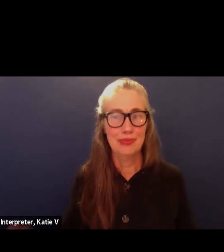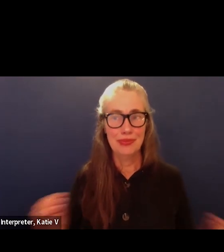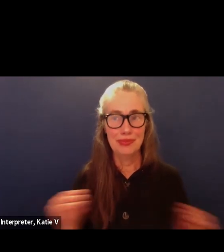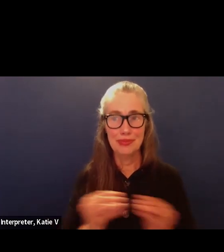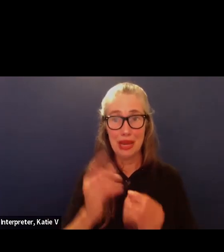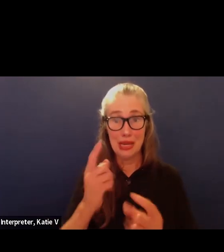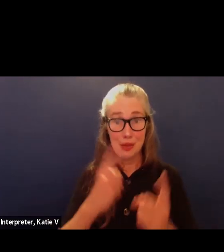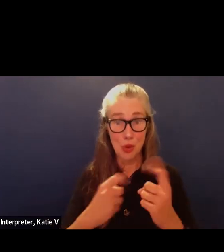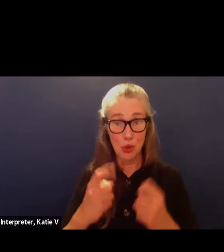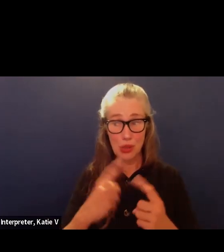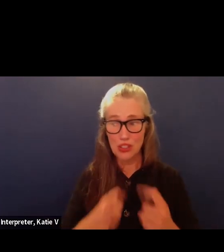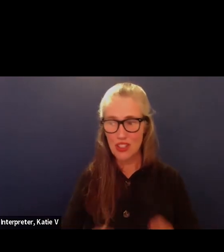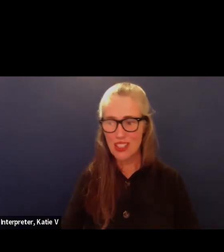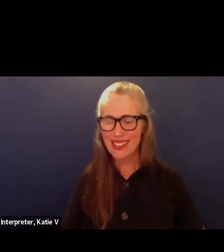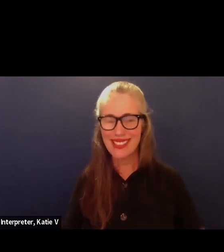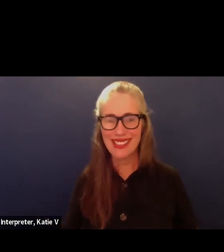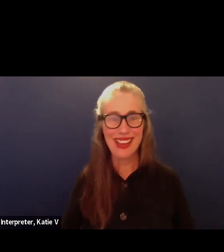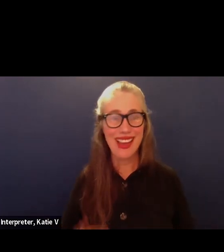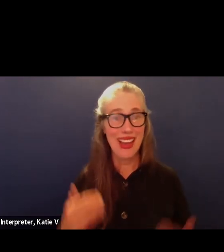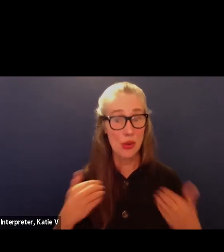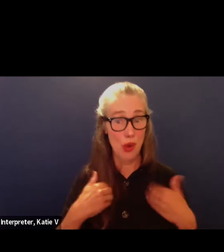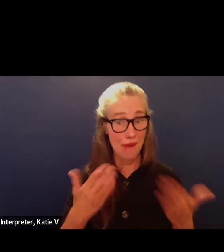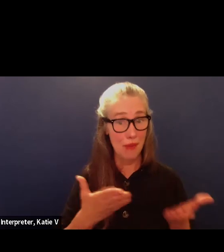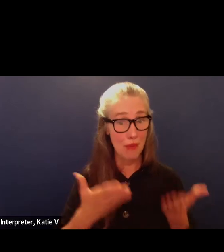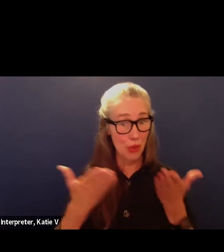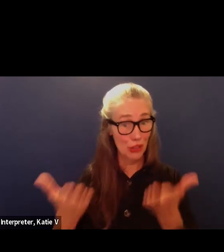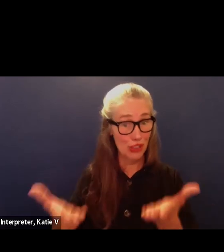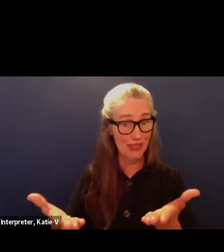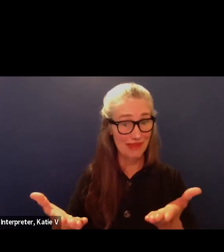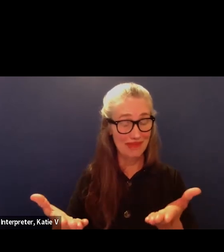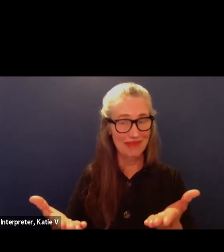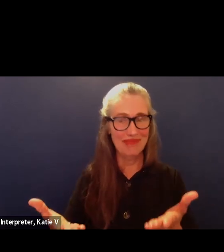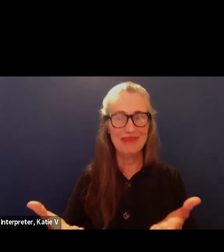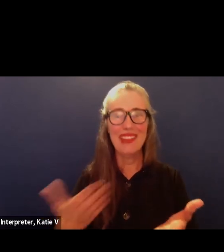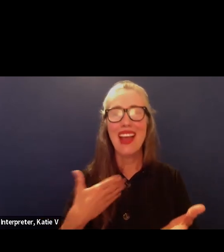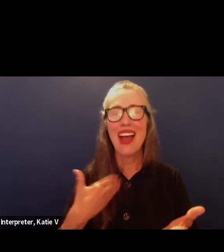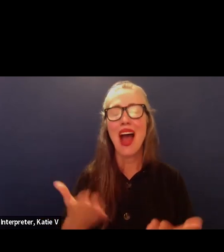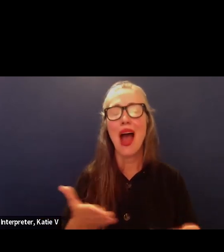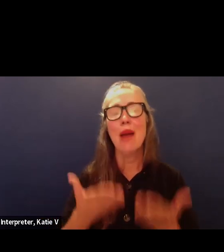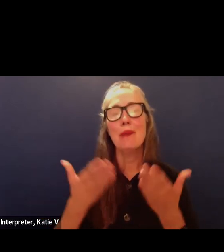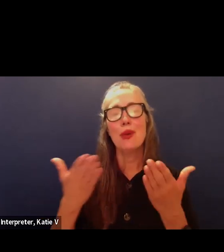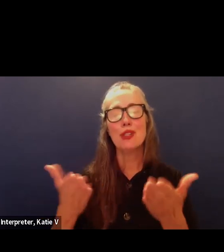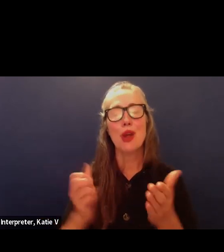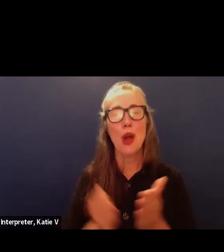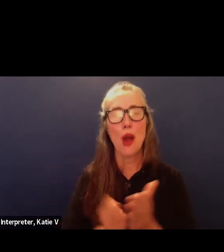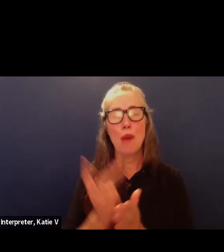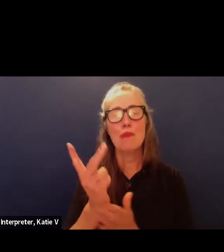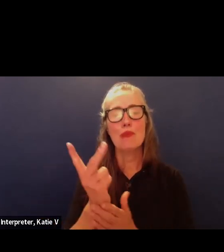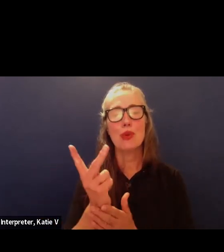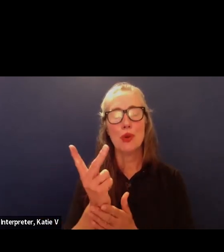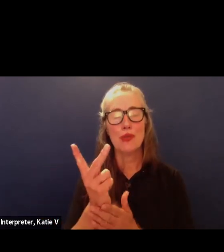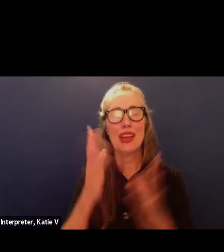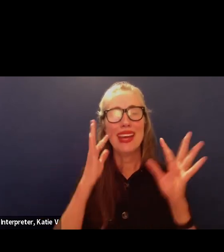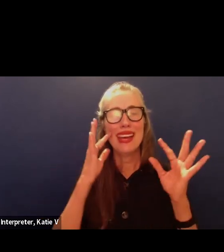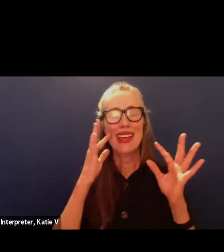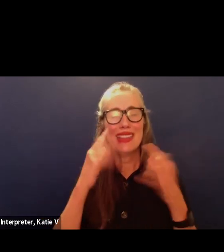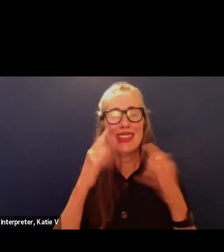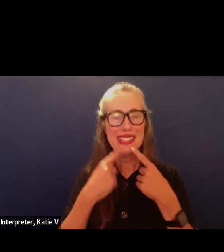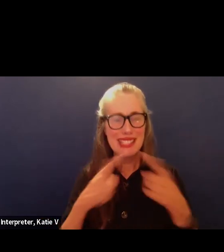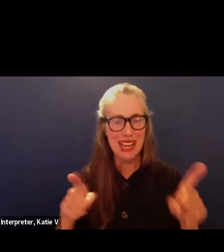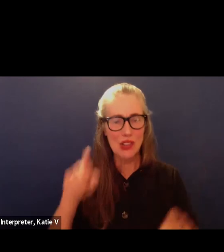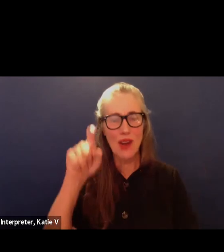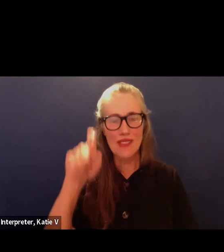No? Okay. Do I have a motion? I move that we approve the declaration of need as presented.